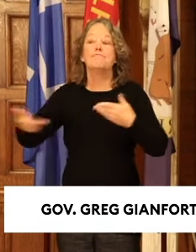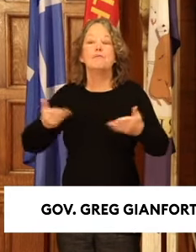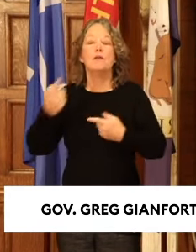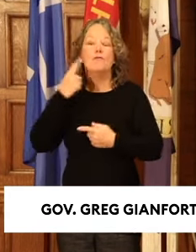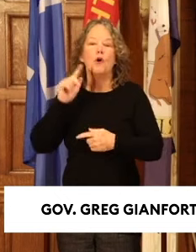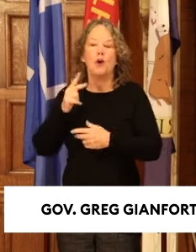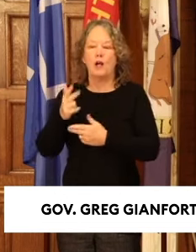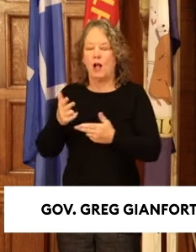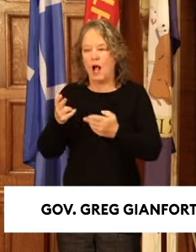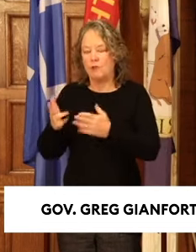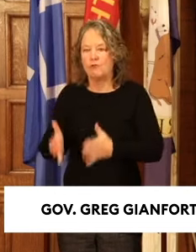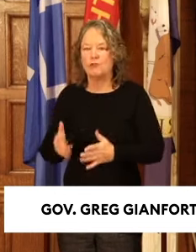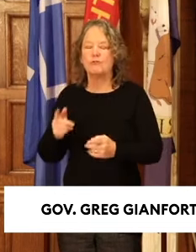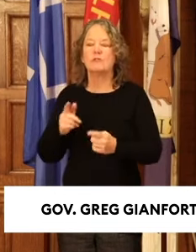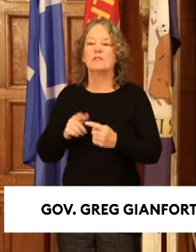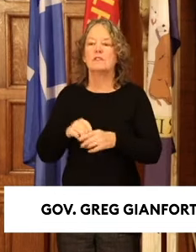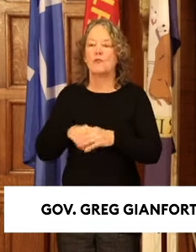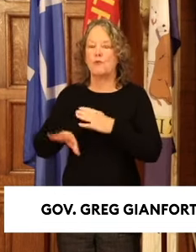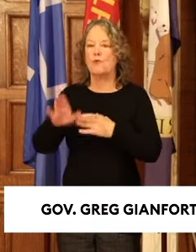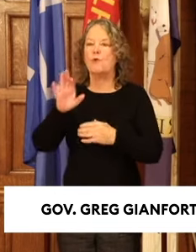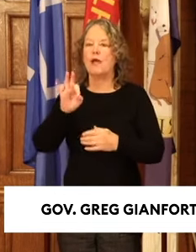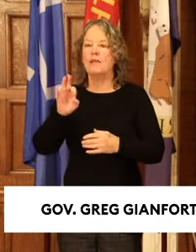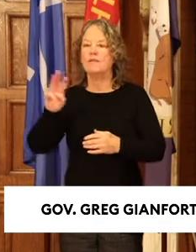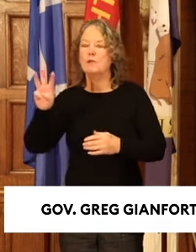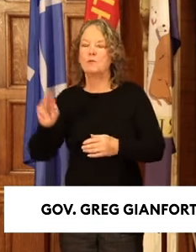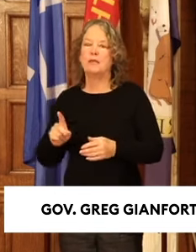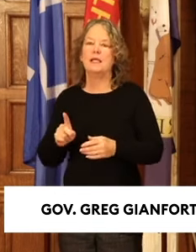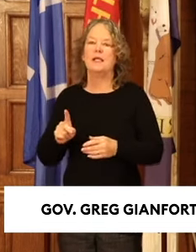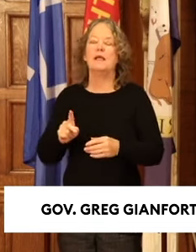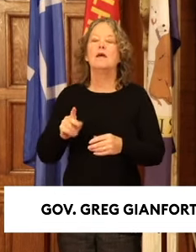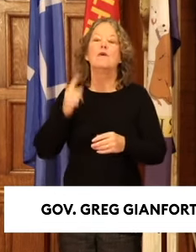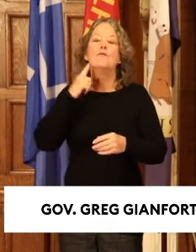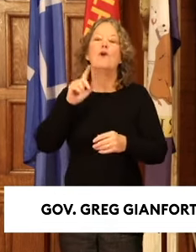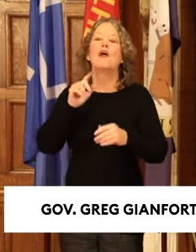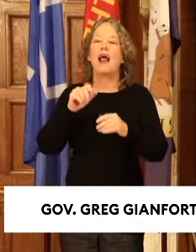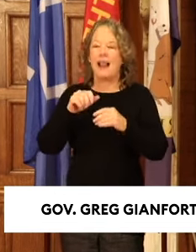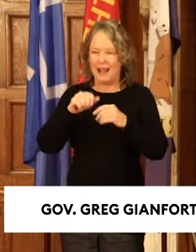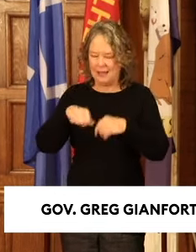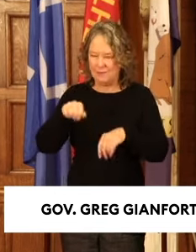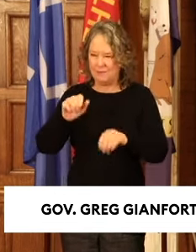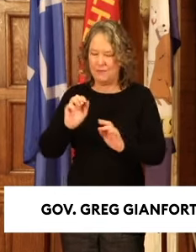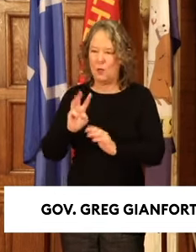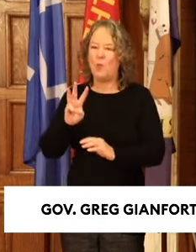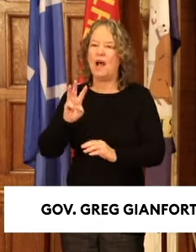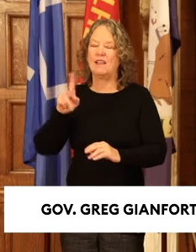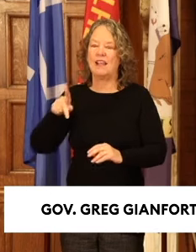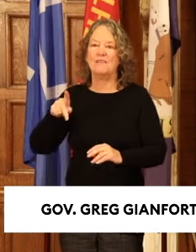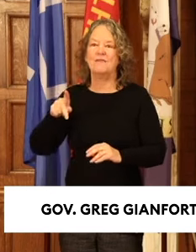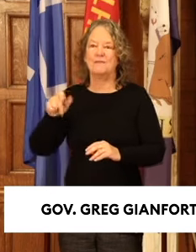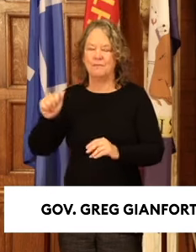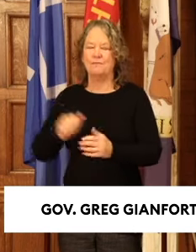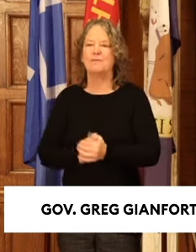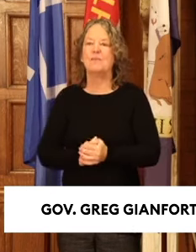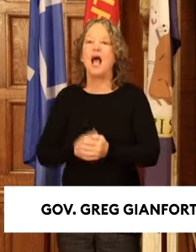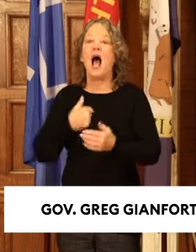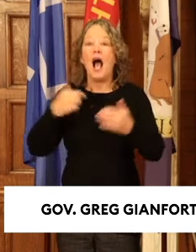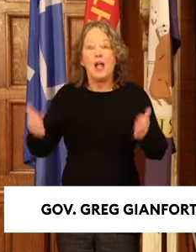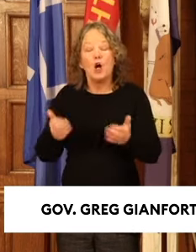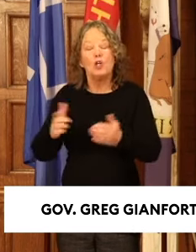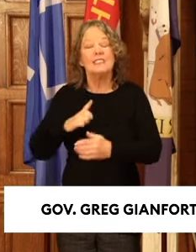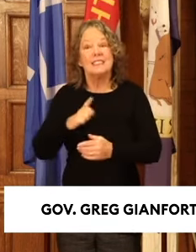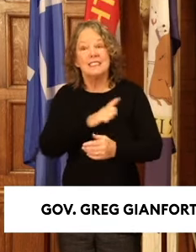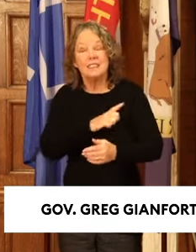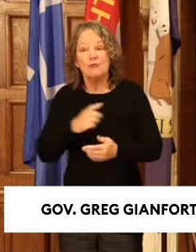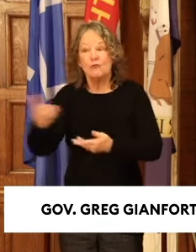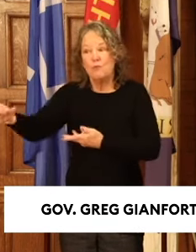management program. It's good for hunters, and it's good for landowners. I urge the legislature to get this